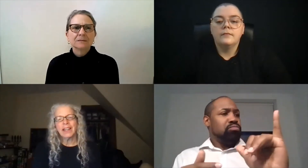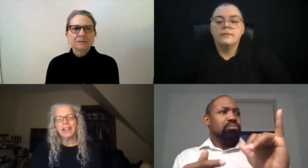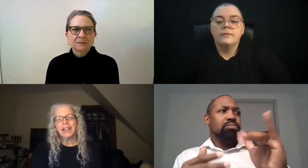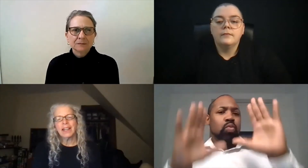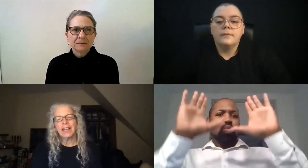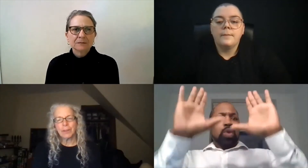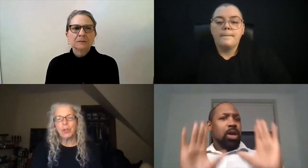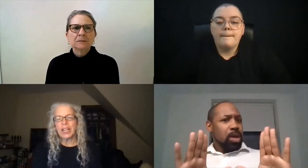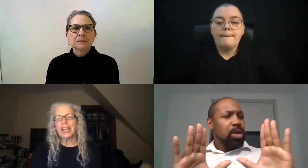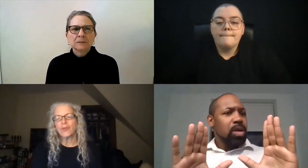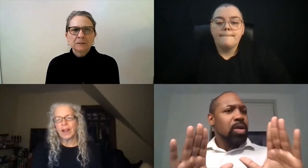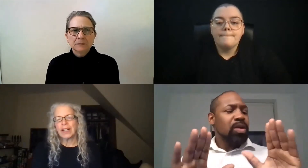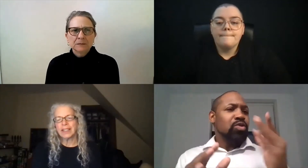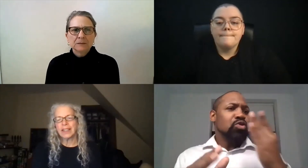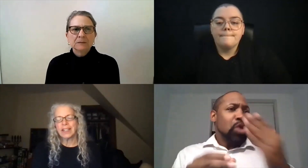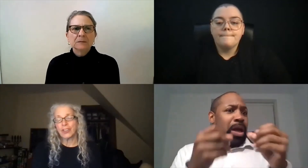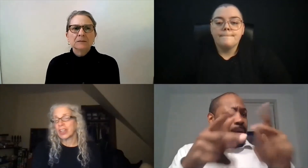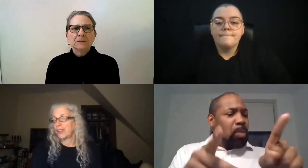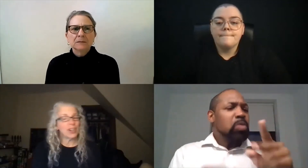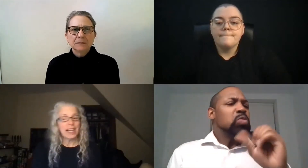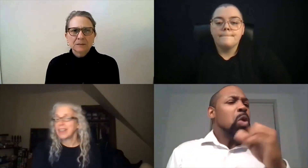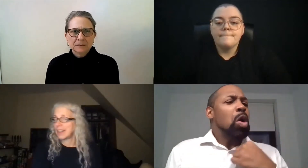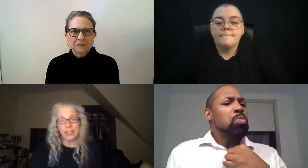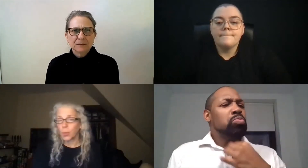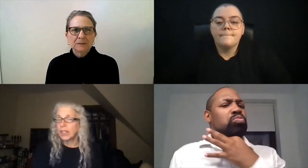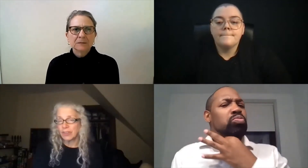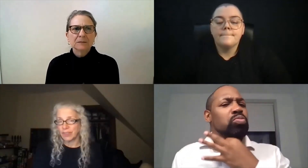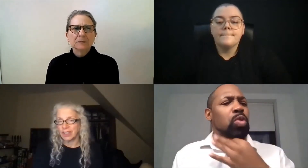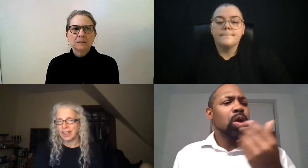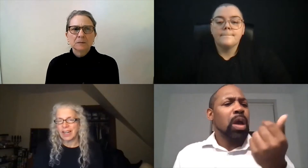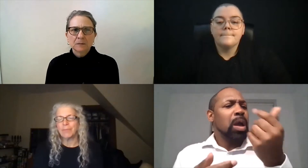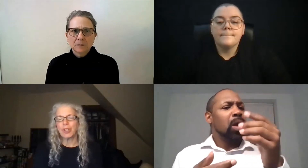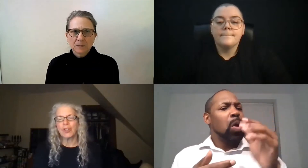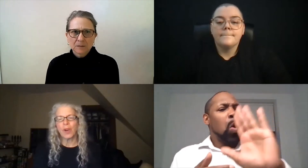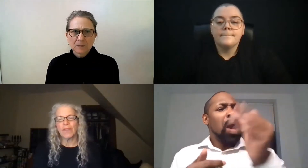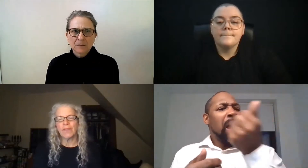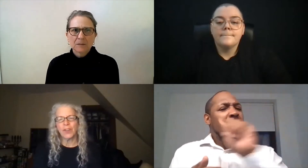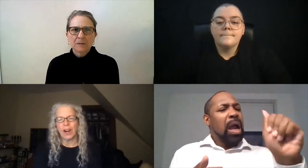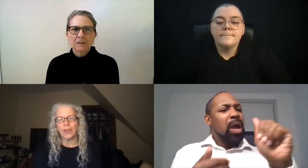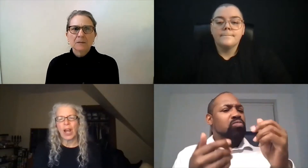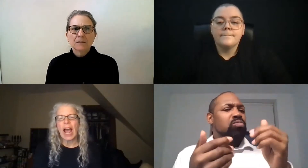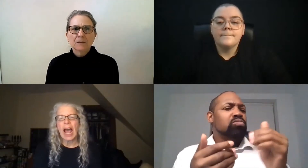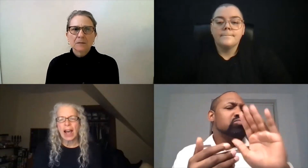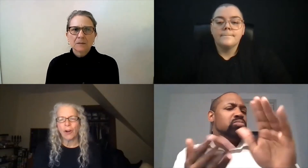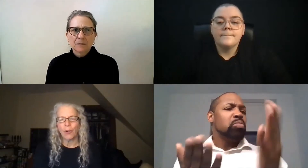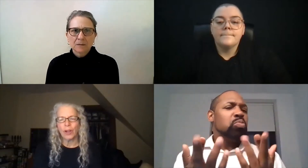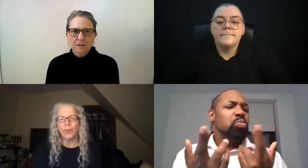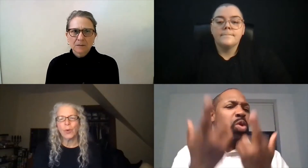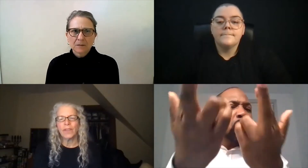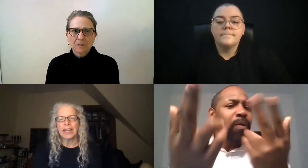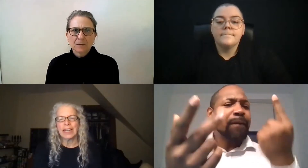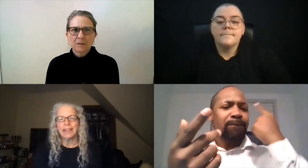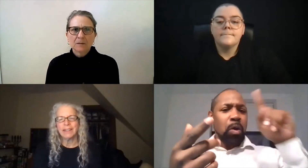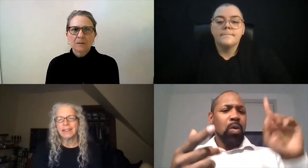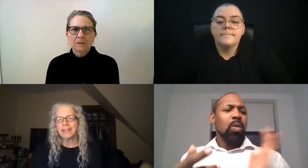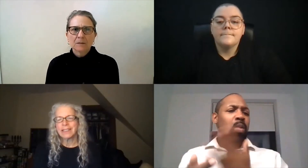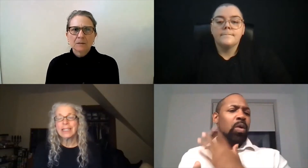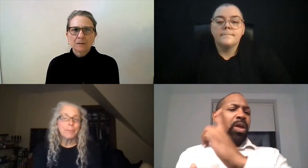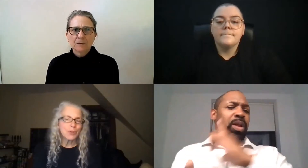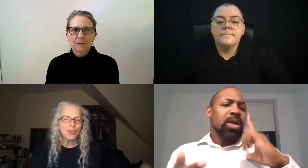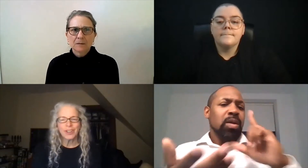and communicate directly to the legislators. And I think that's wonderful. And I'm just trying to figure out how, if you have any